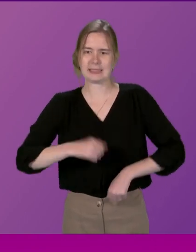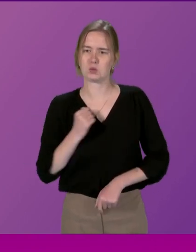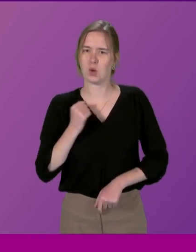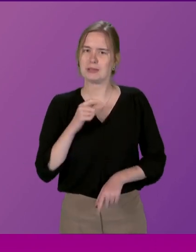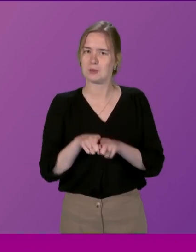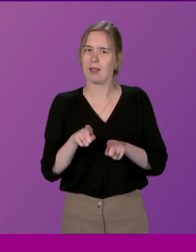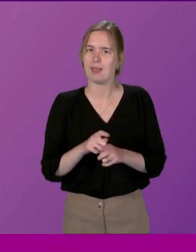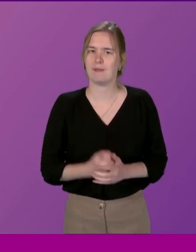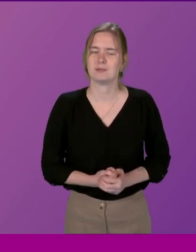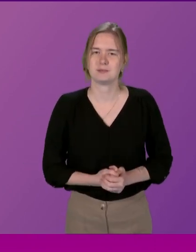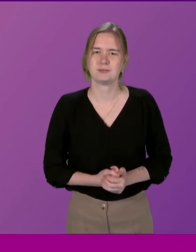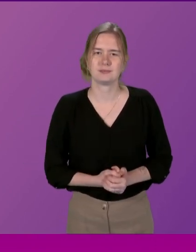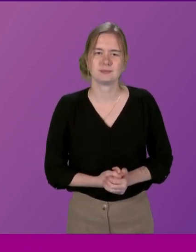Parliament